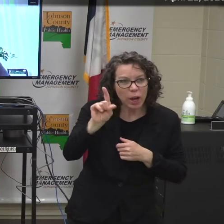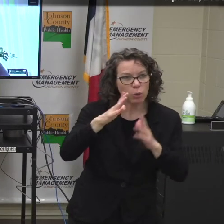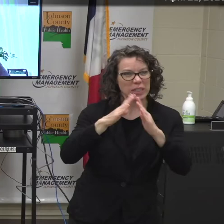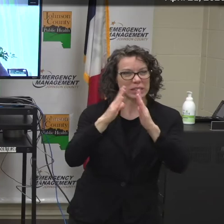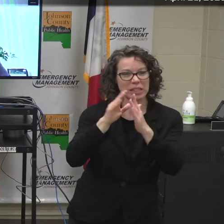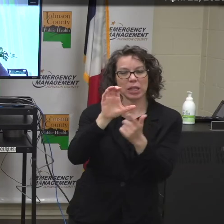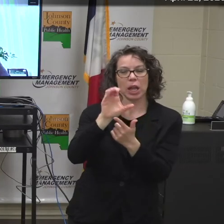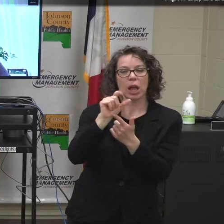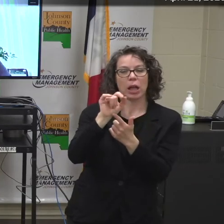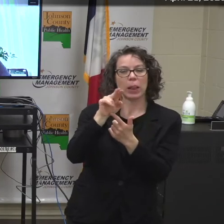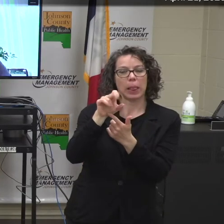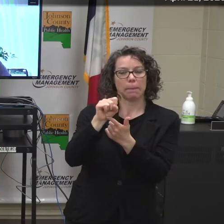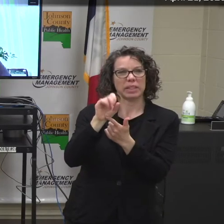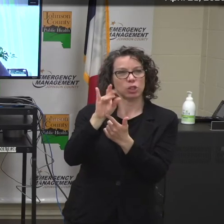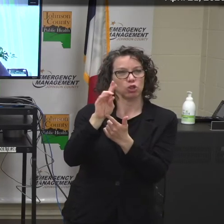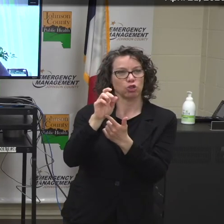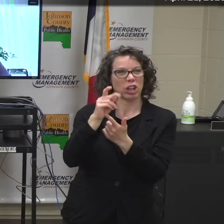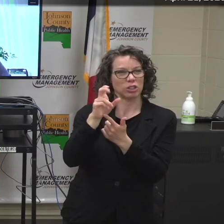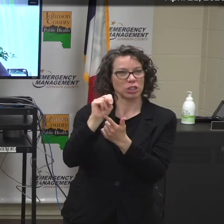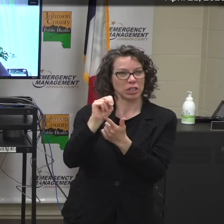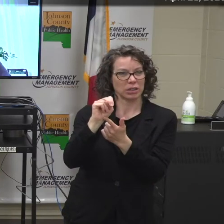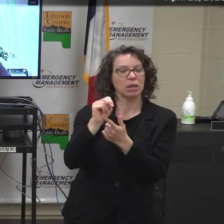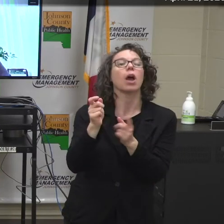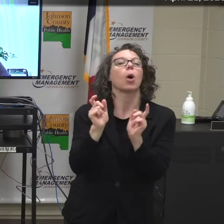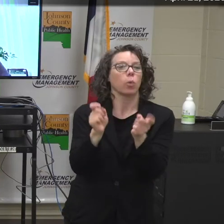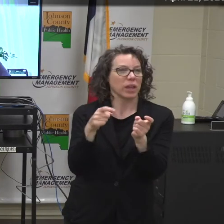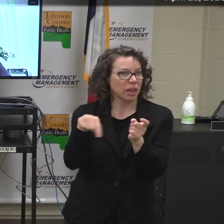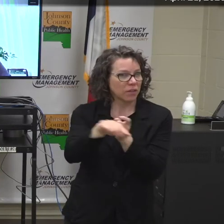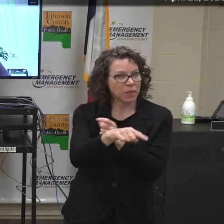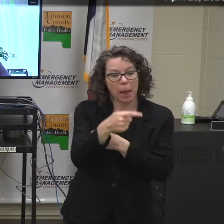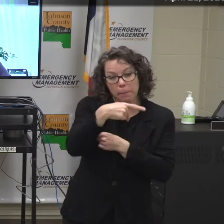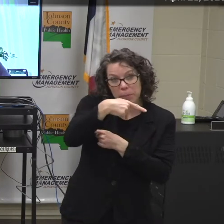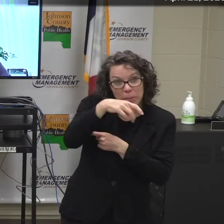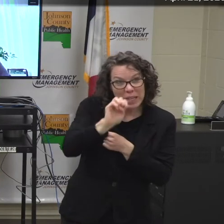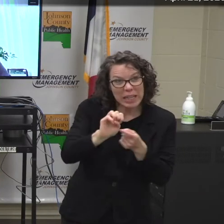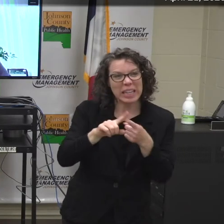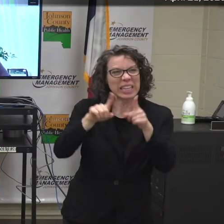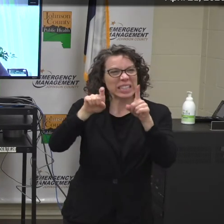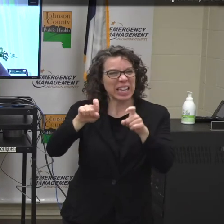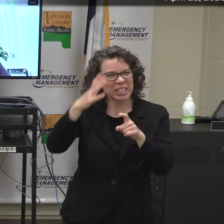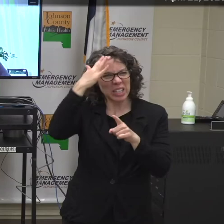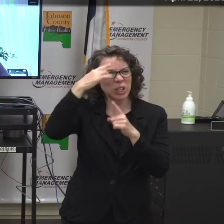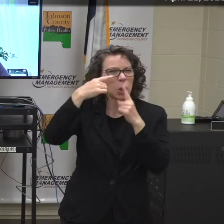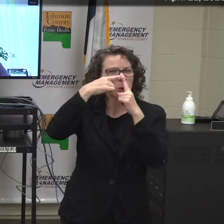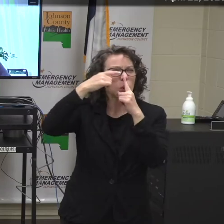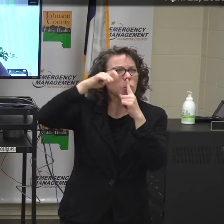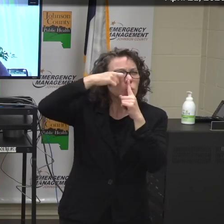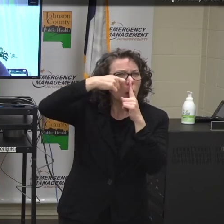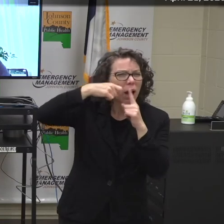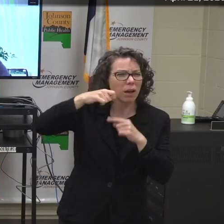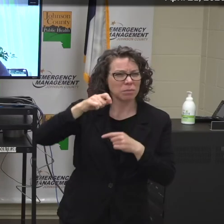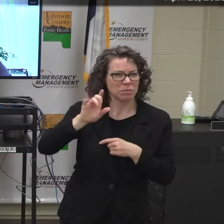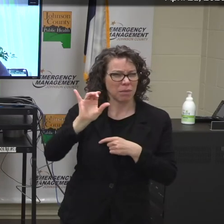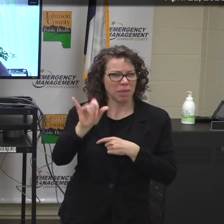deliver PPE testing swabs and supported them with an additional provider.